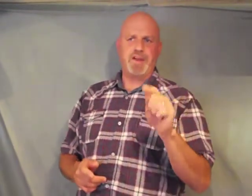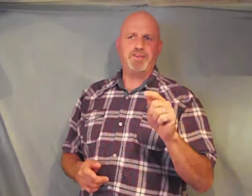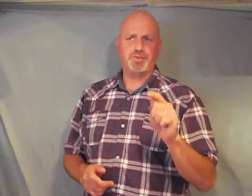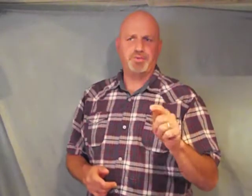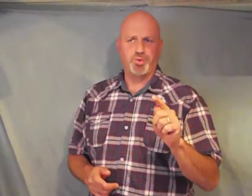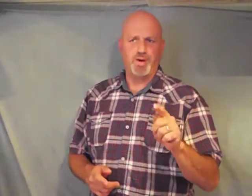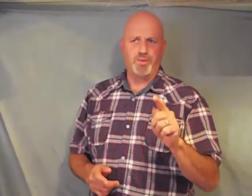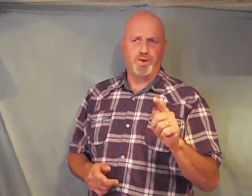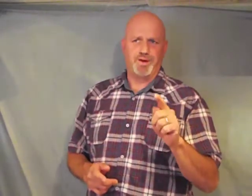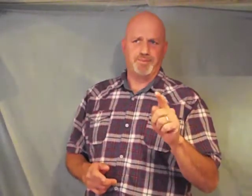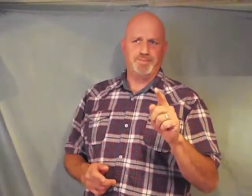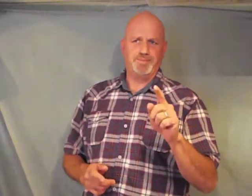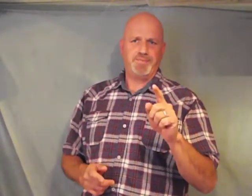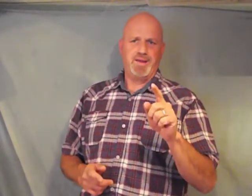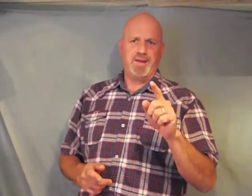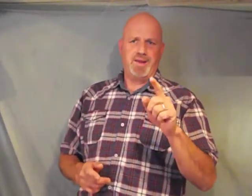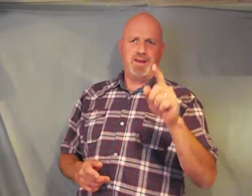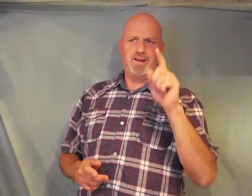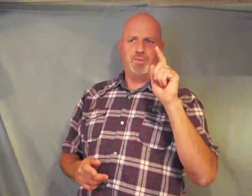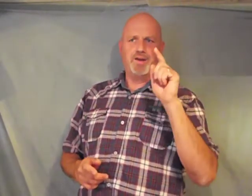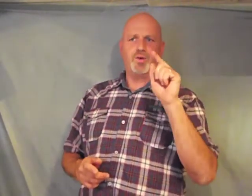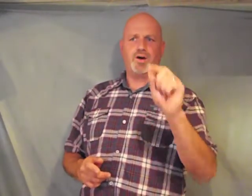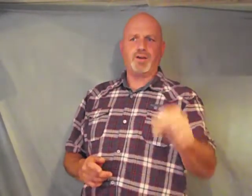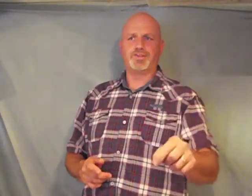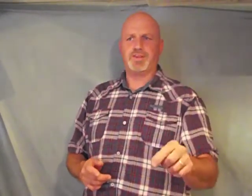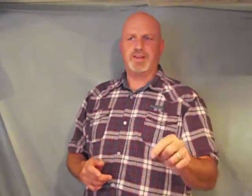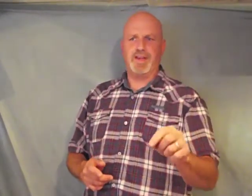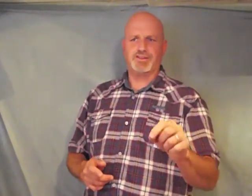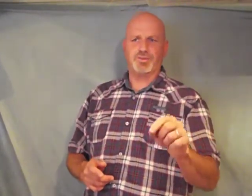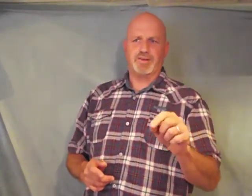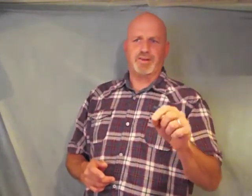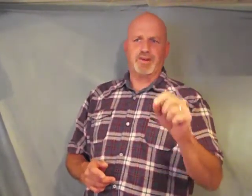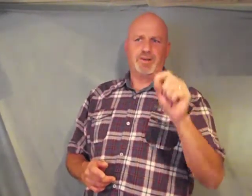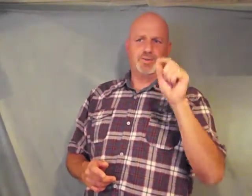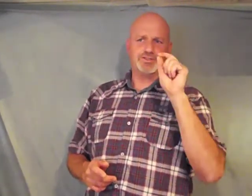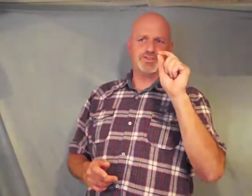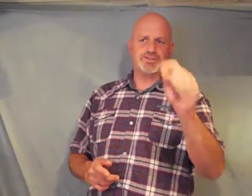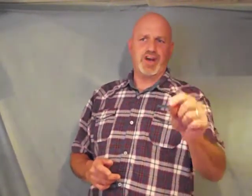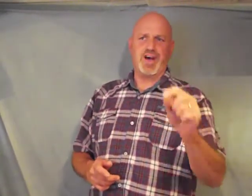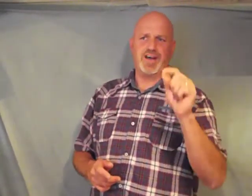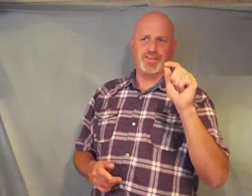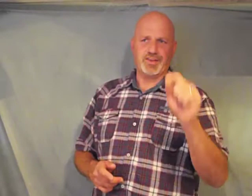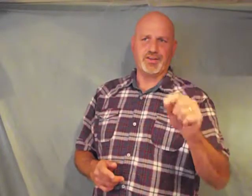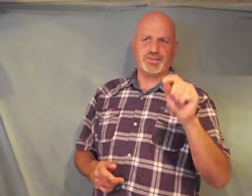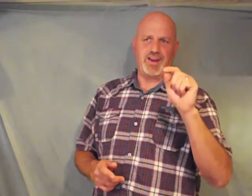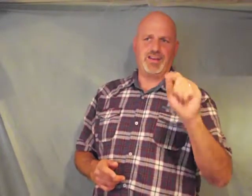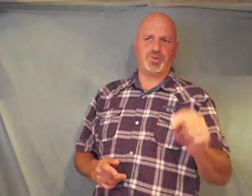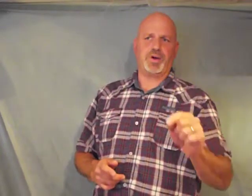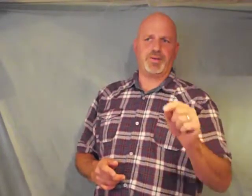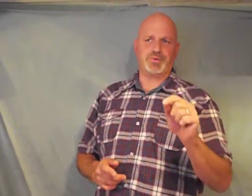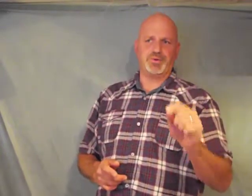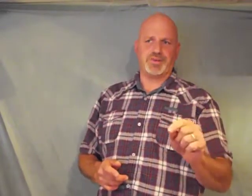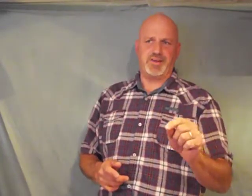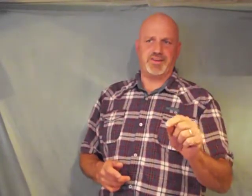through 21 and then we go on to the next one which is John 13 12 through 17